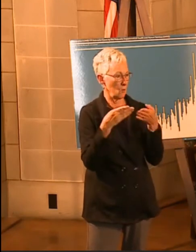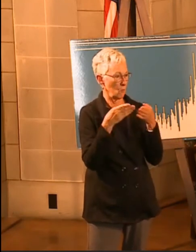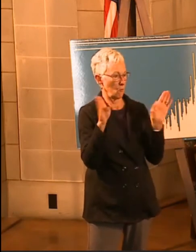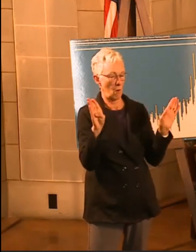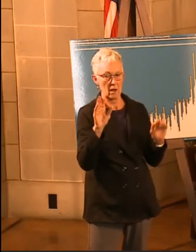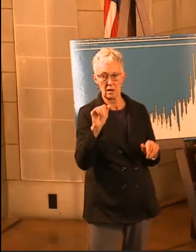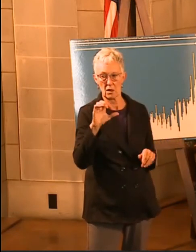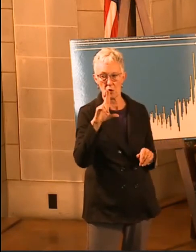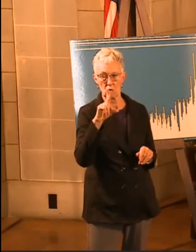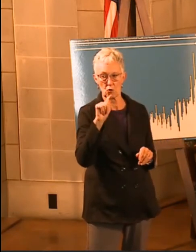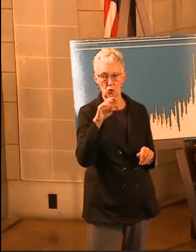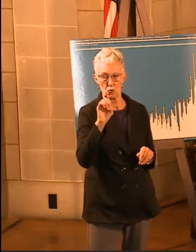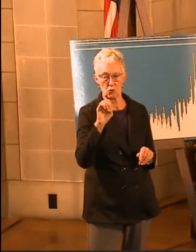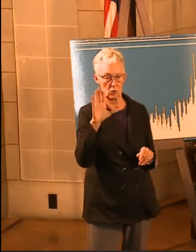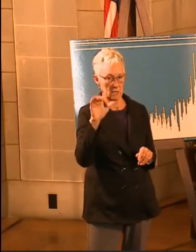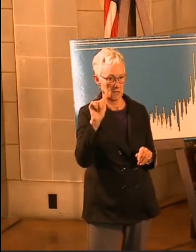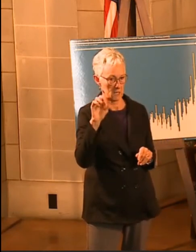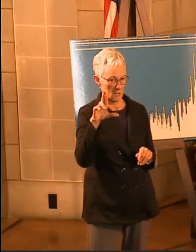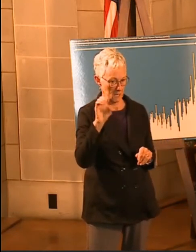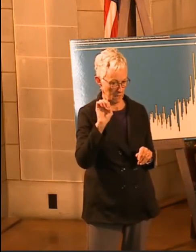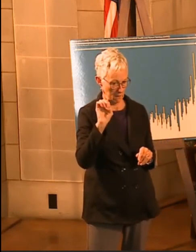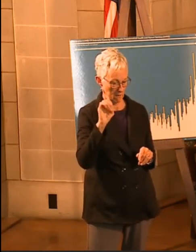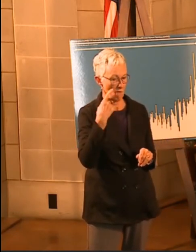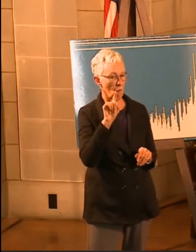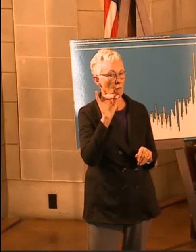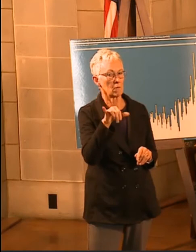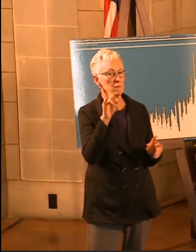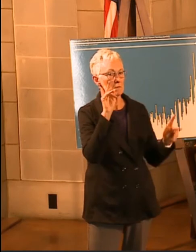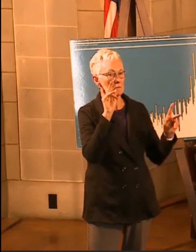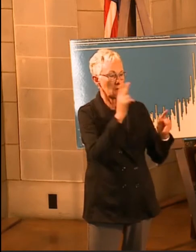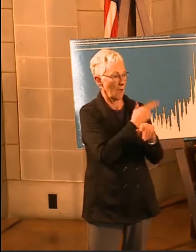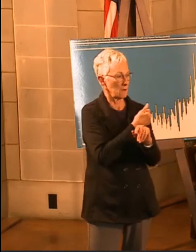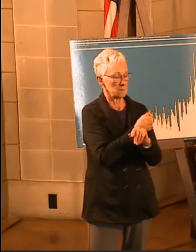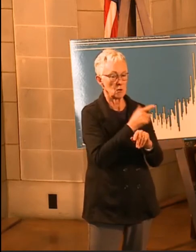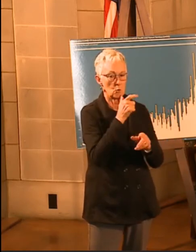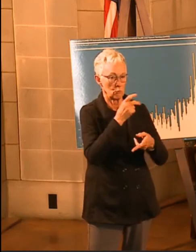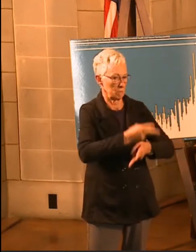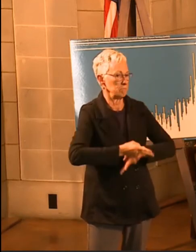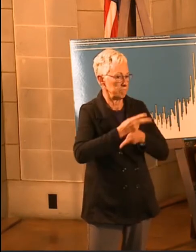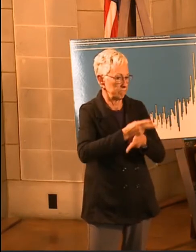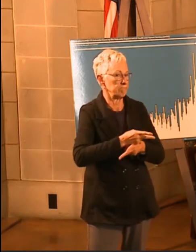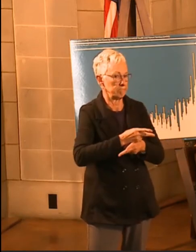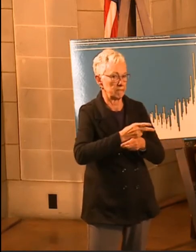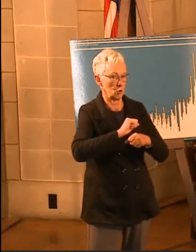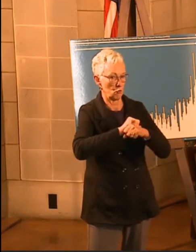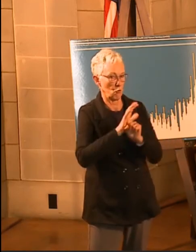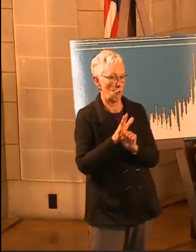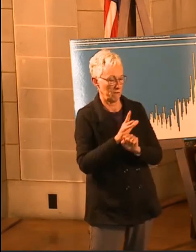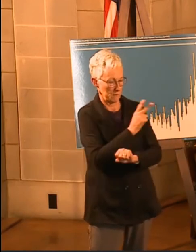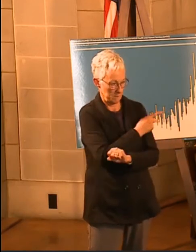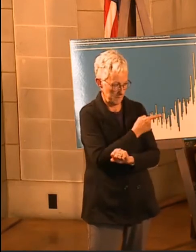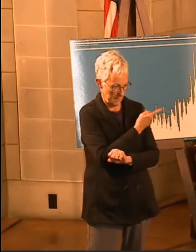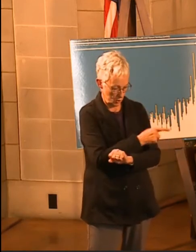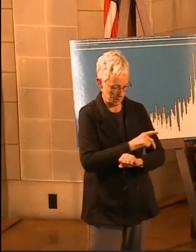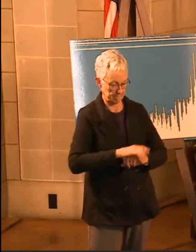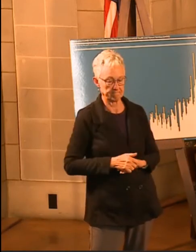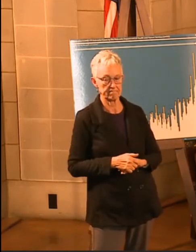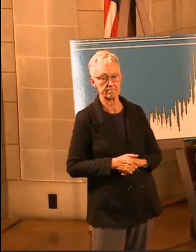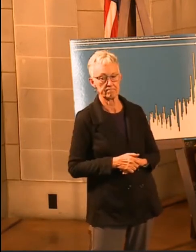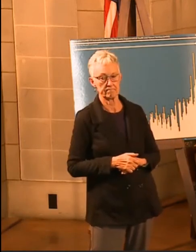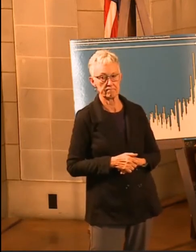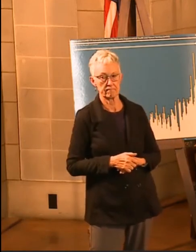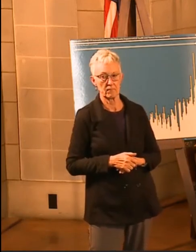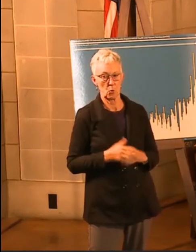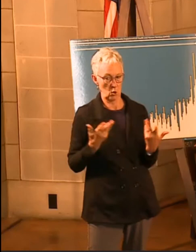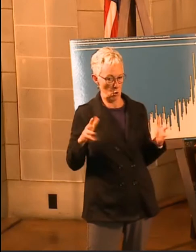hospitals that have been taking care of our COVID patients during this time. Each hospital was asked to submit a